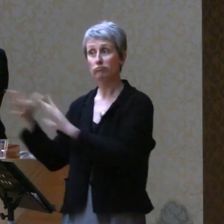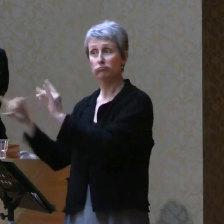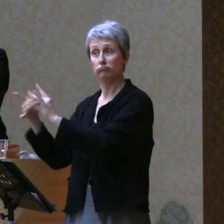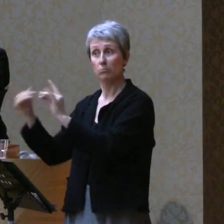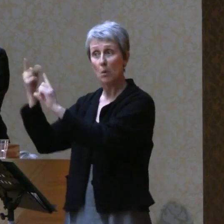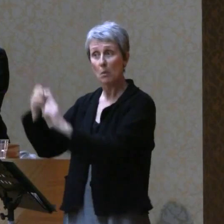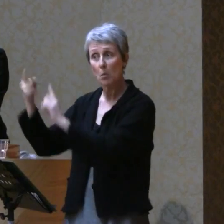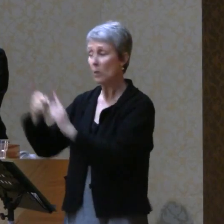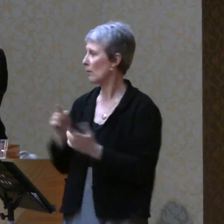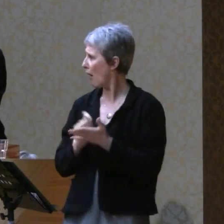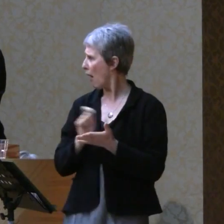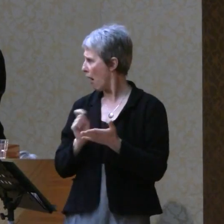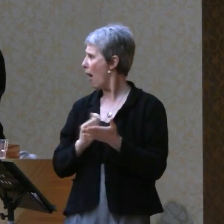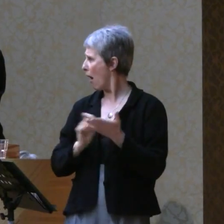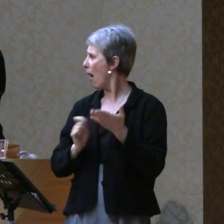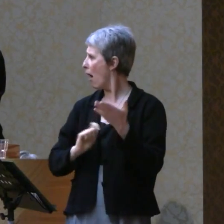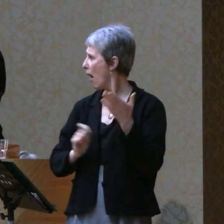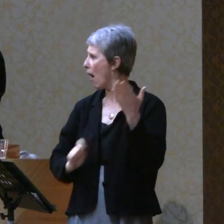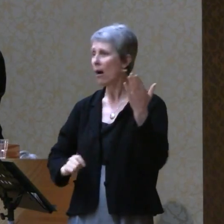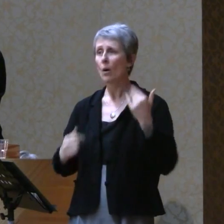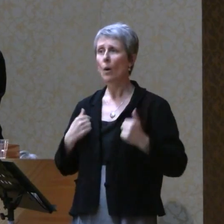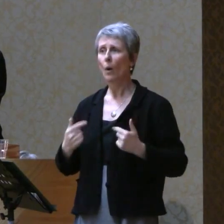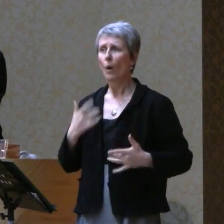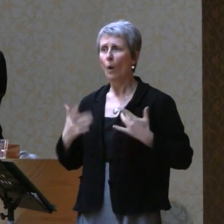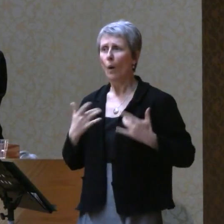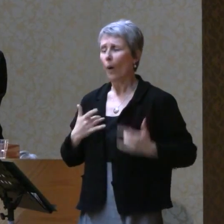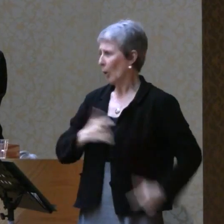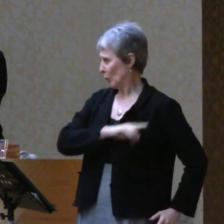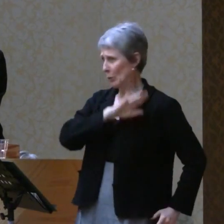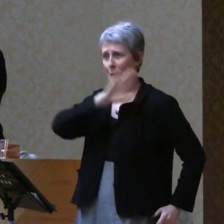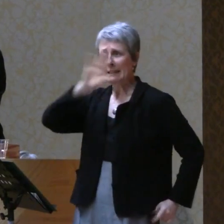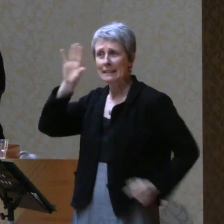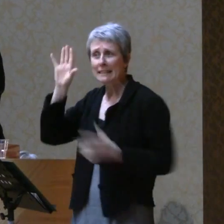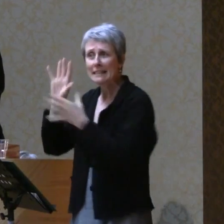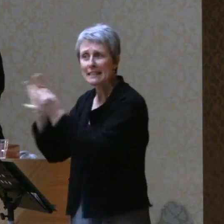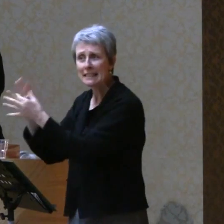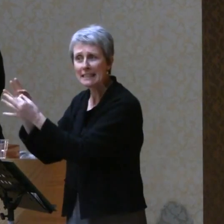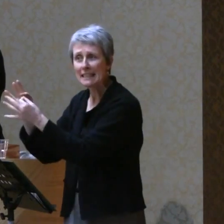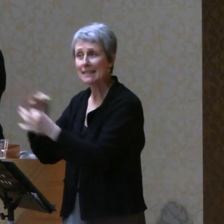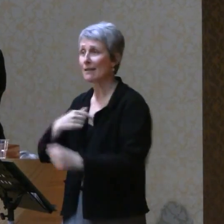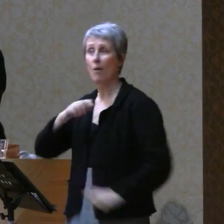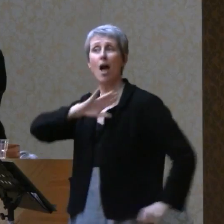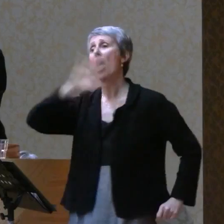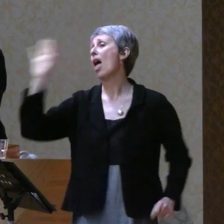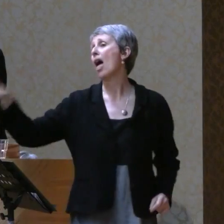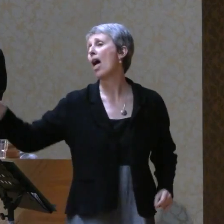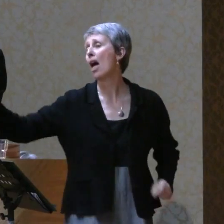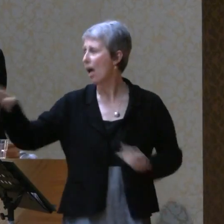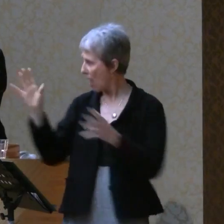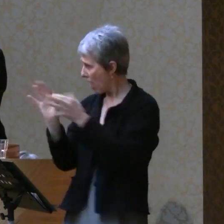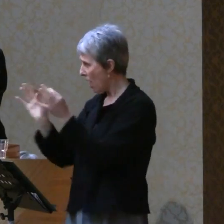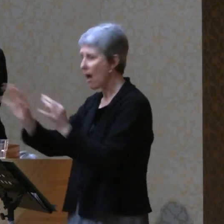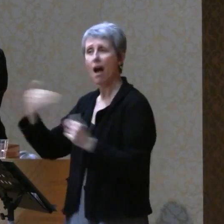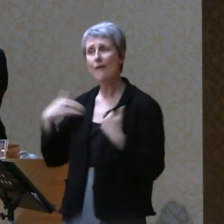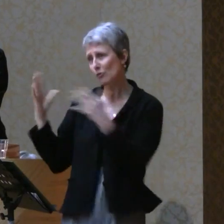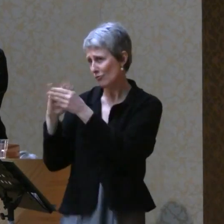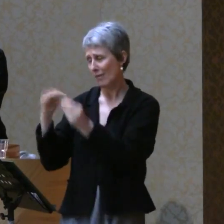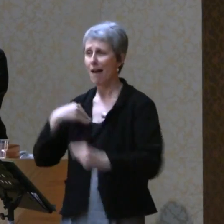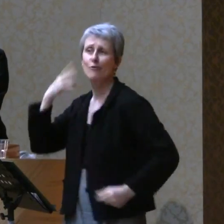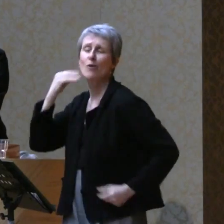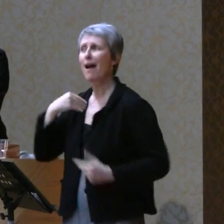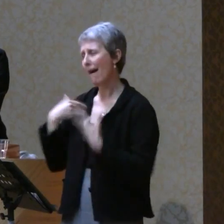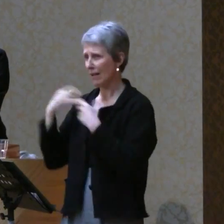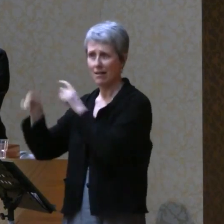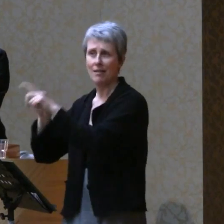down everything I can until I just couldn't help myself. I wanted to jump in, interrupt with all my myriad of questions